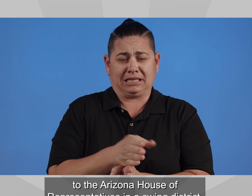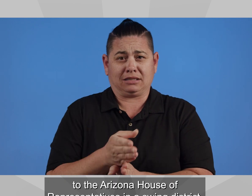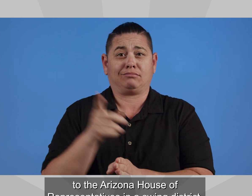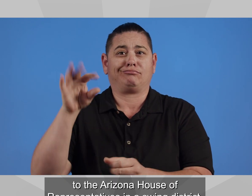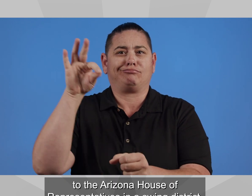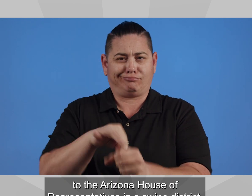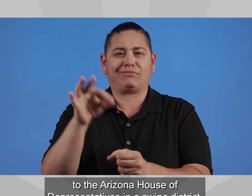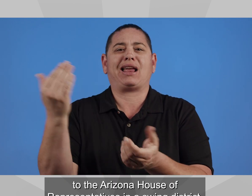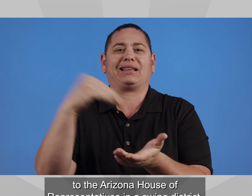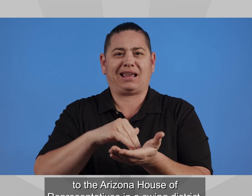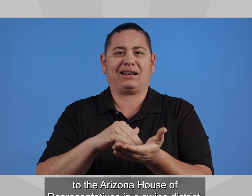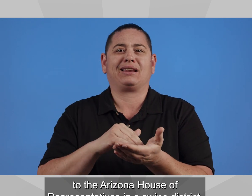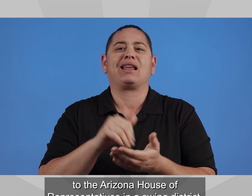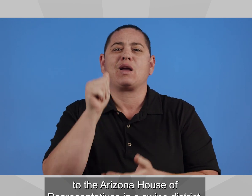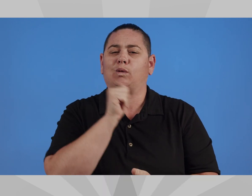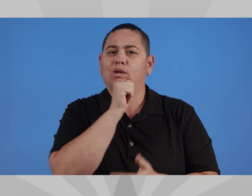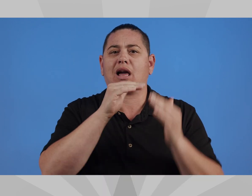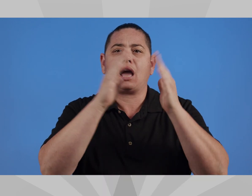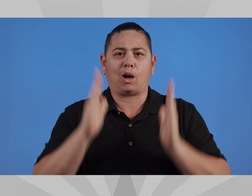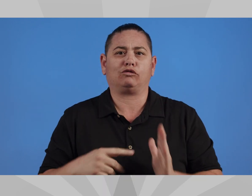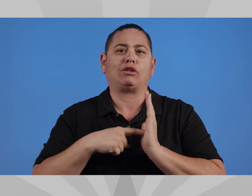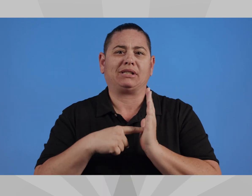House of Representatives in a swing district.